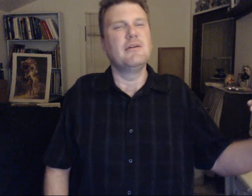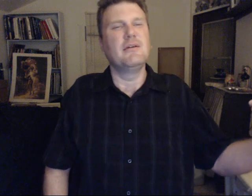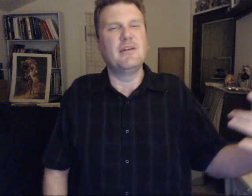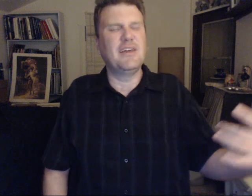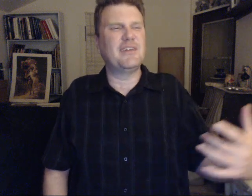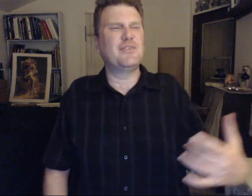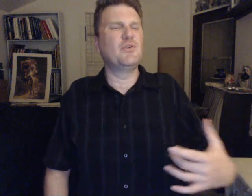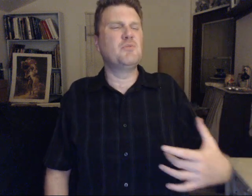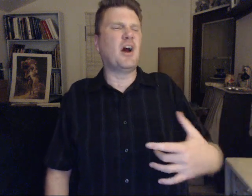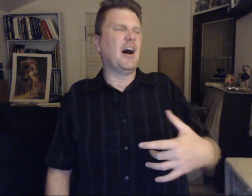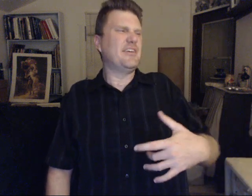Yes, human eyes.